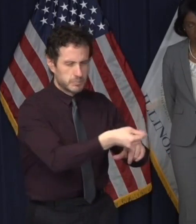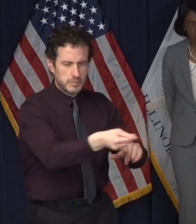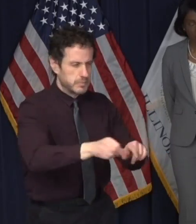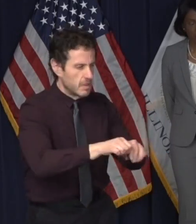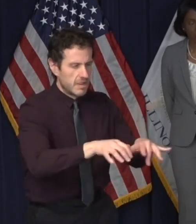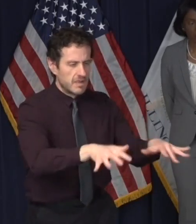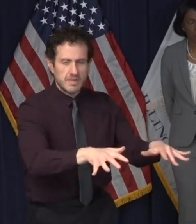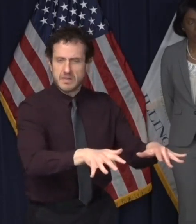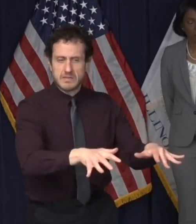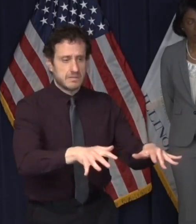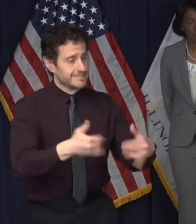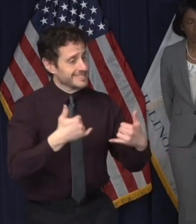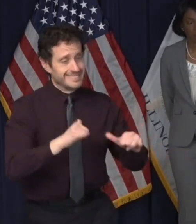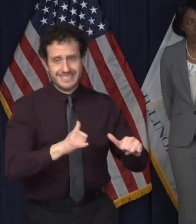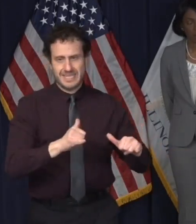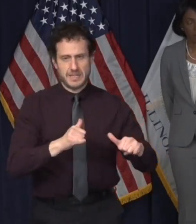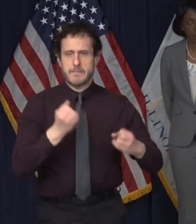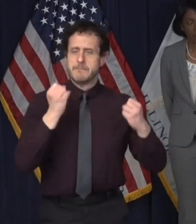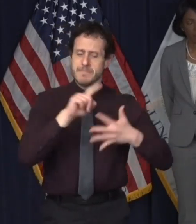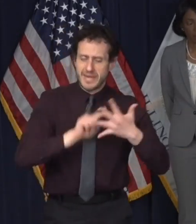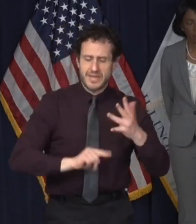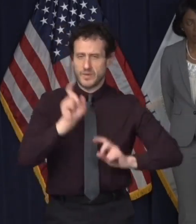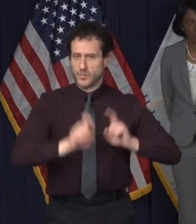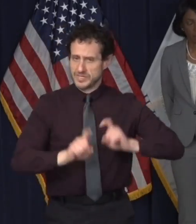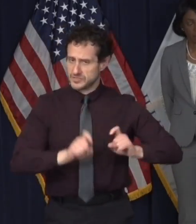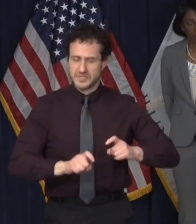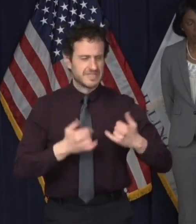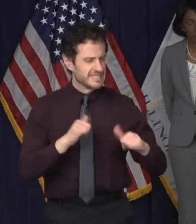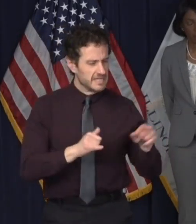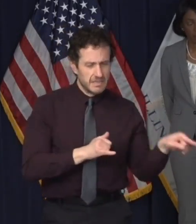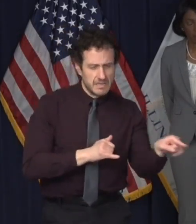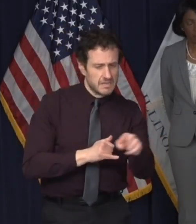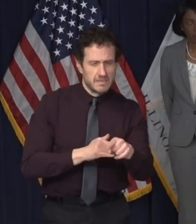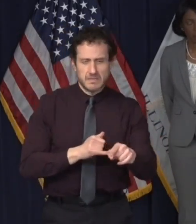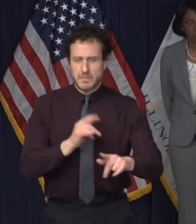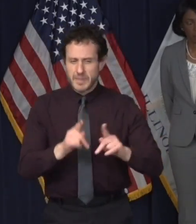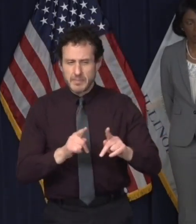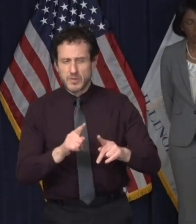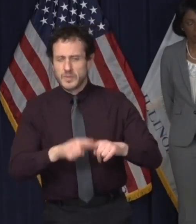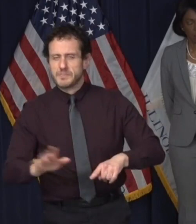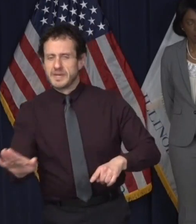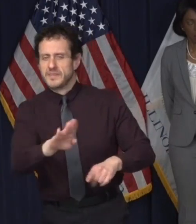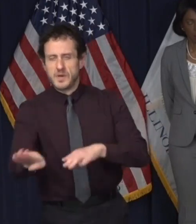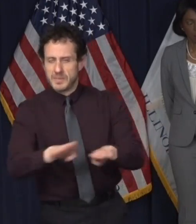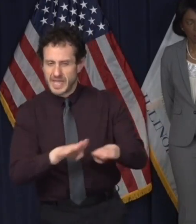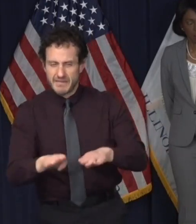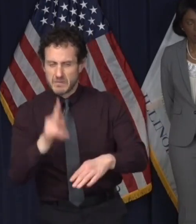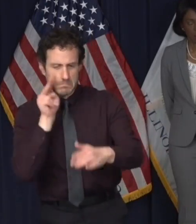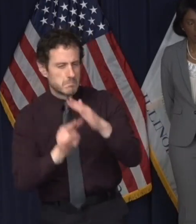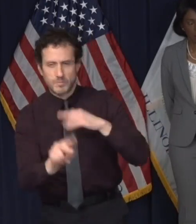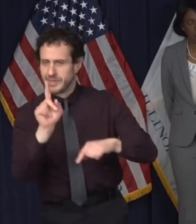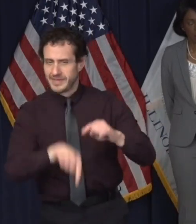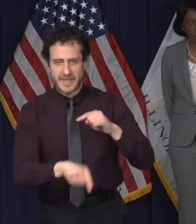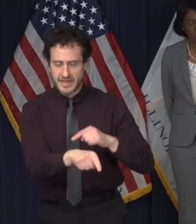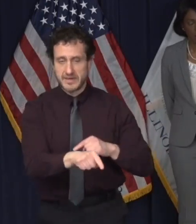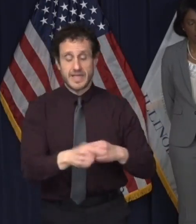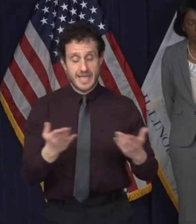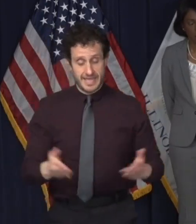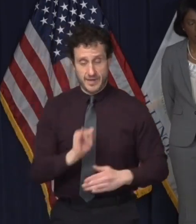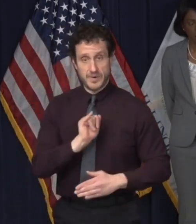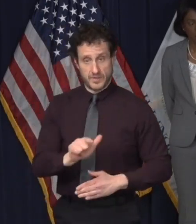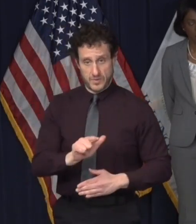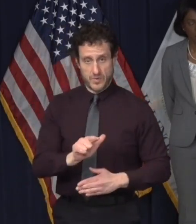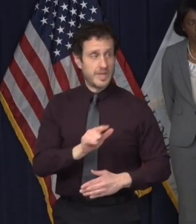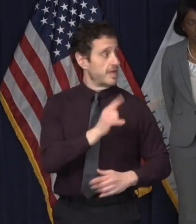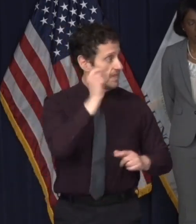the behavior of people. By heeding the governor's stay-at-home order, the population of Illinois has dramatically altered the trajectory